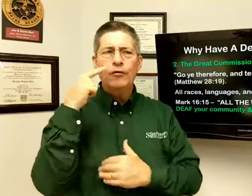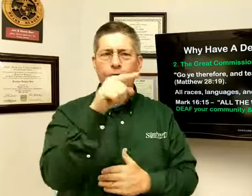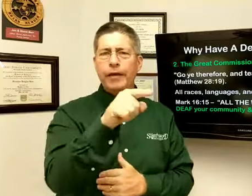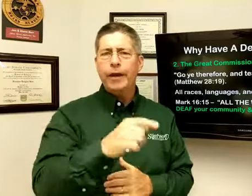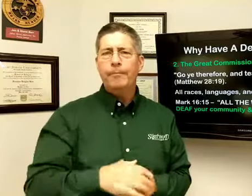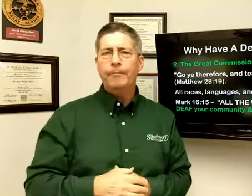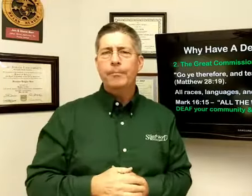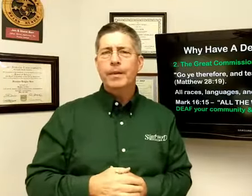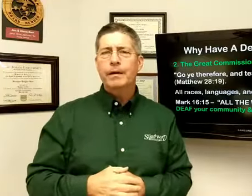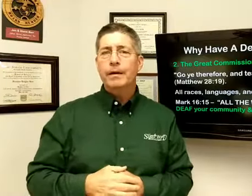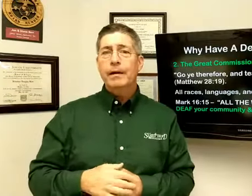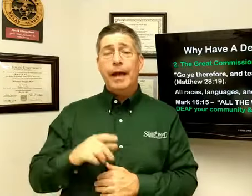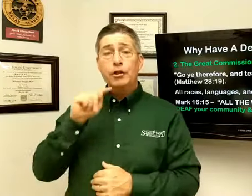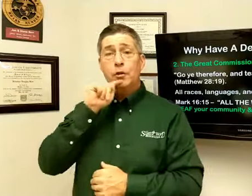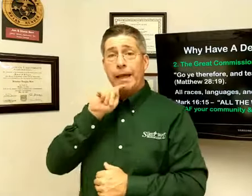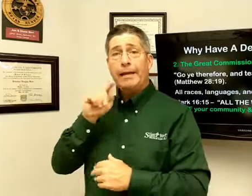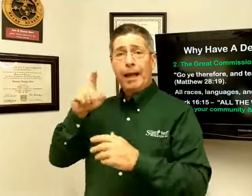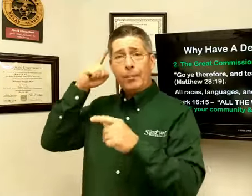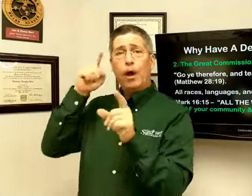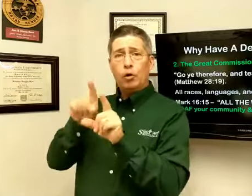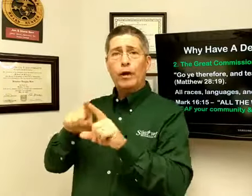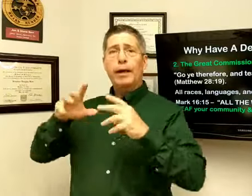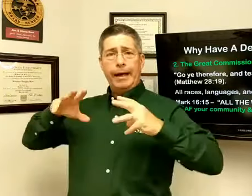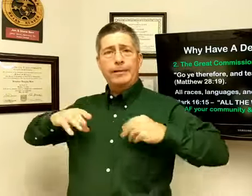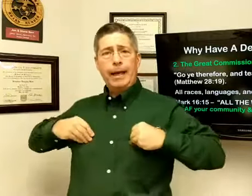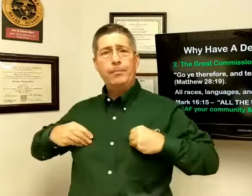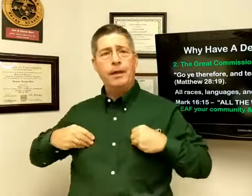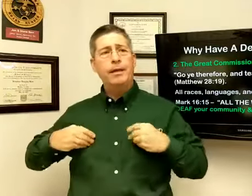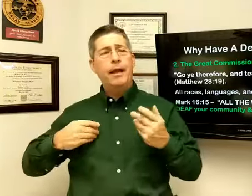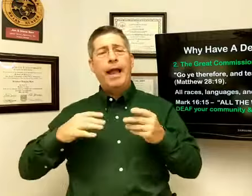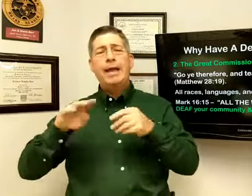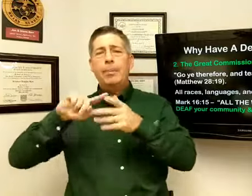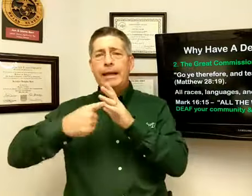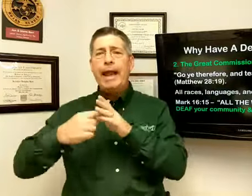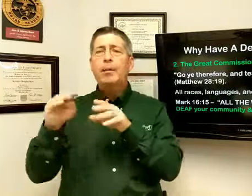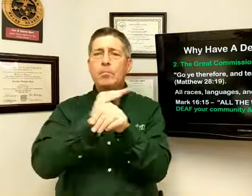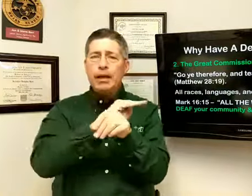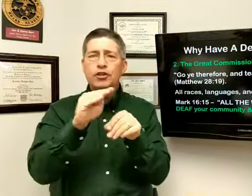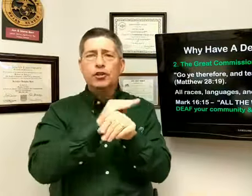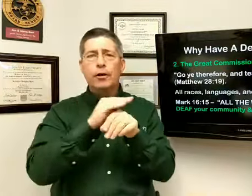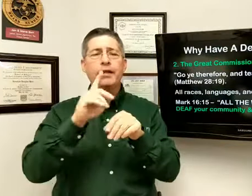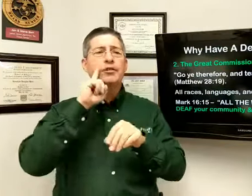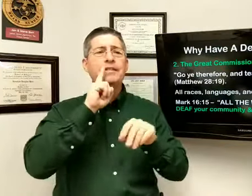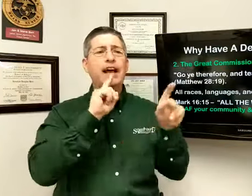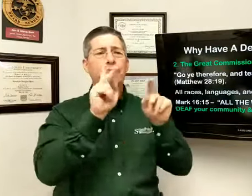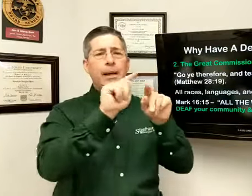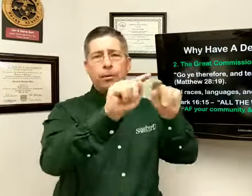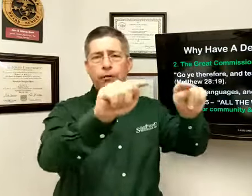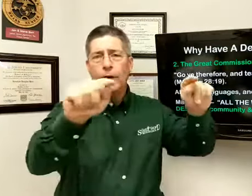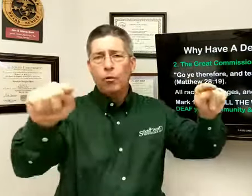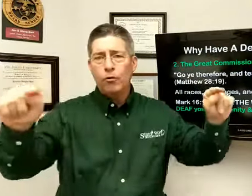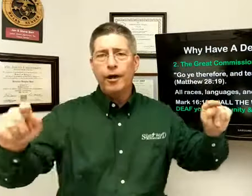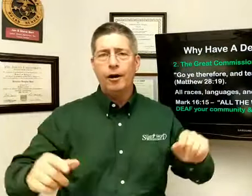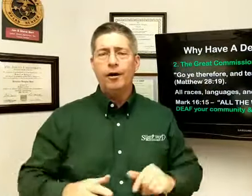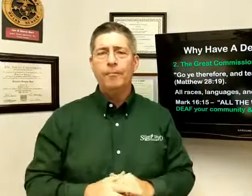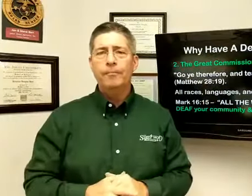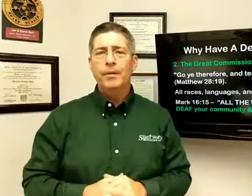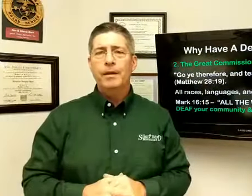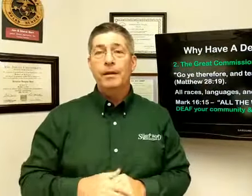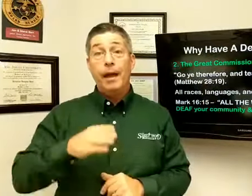for them. And so, Ted Camp agreed, accepted. And he began ministering to deaf people that were there. And